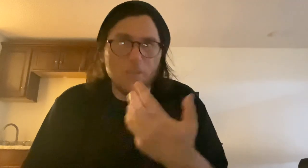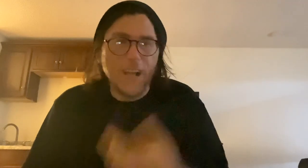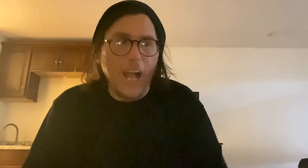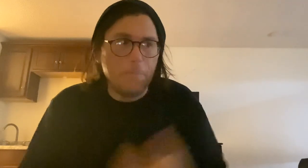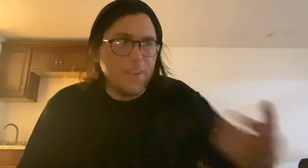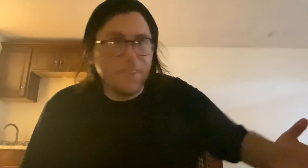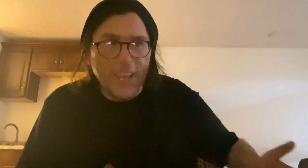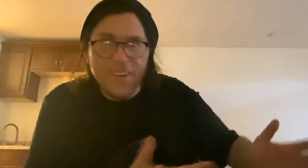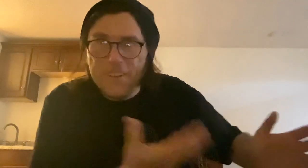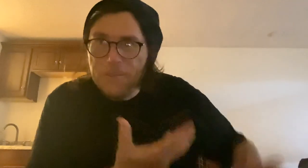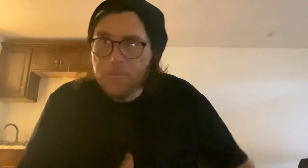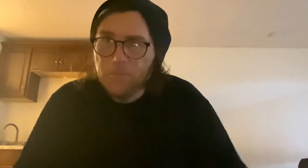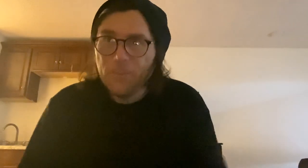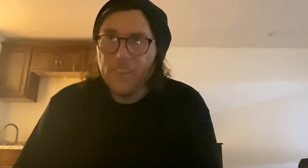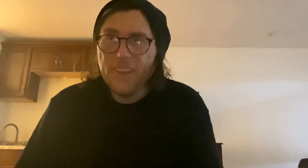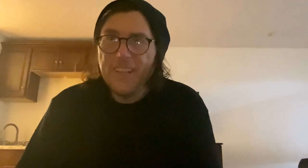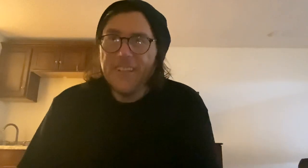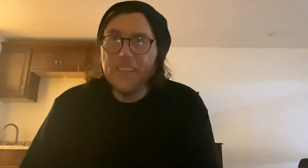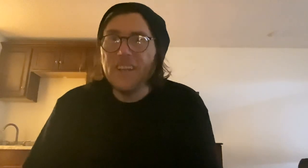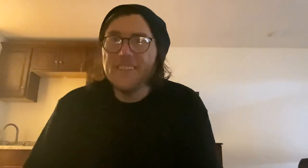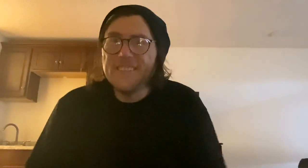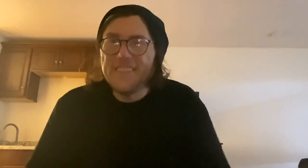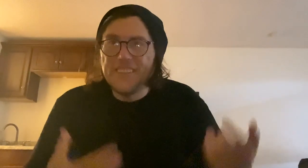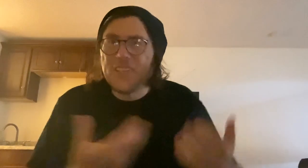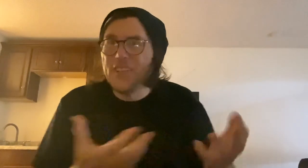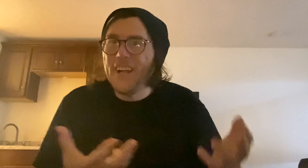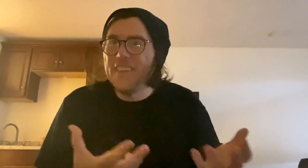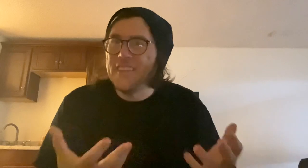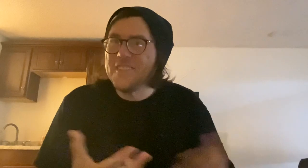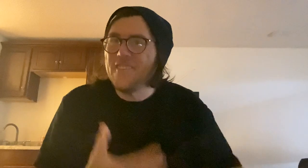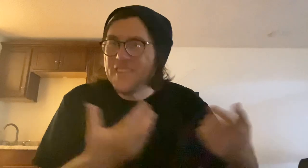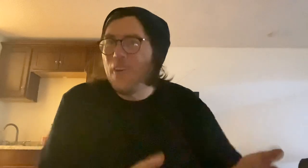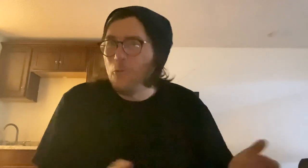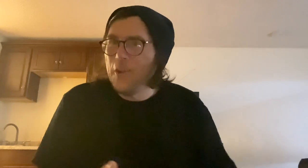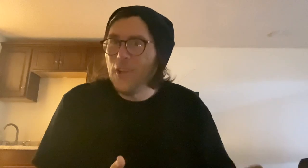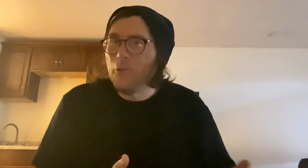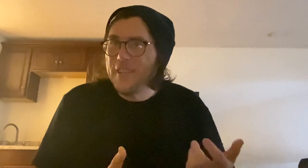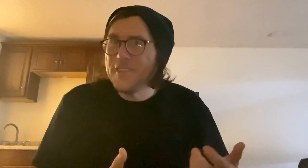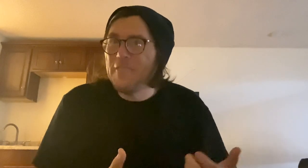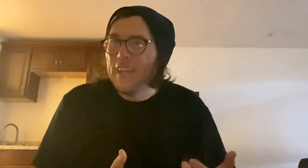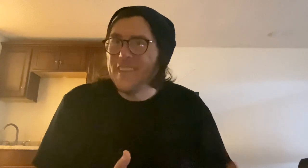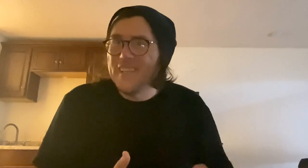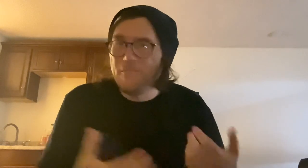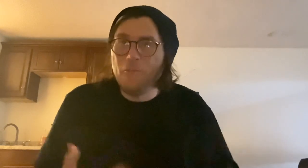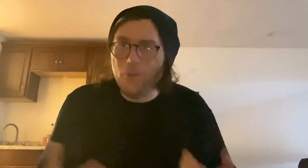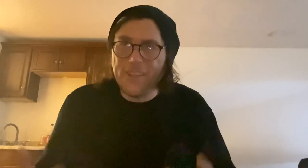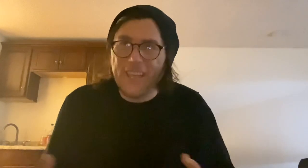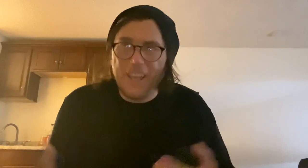happened. And, you know, they could have gotten these artists that already created stuff like this for the game